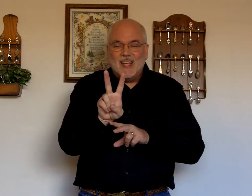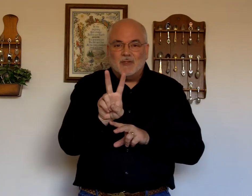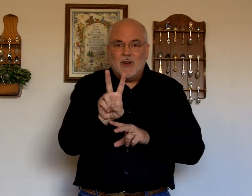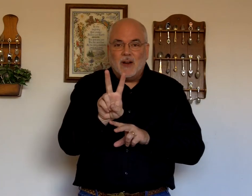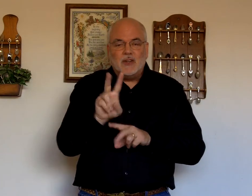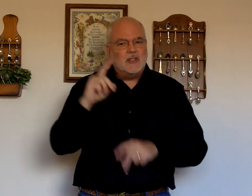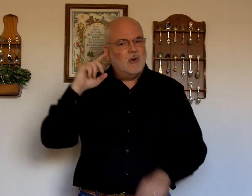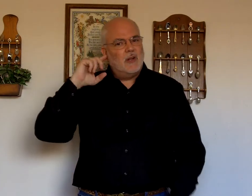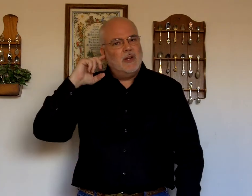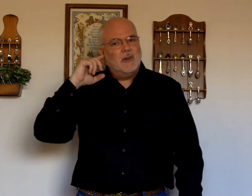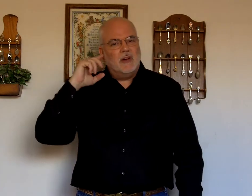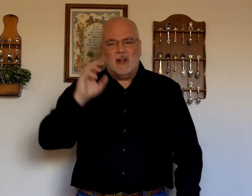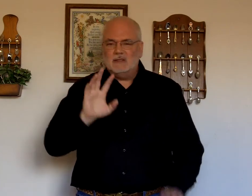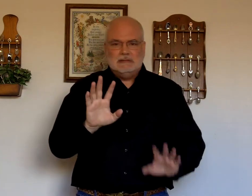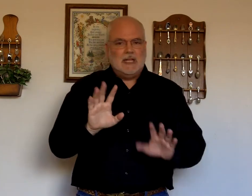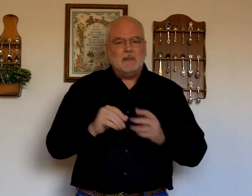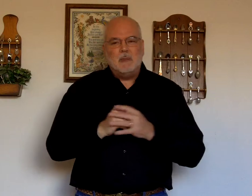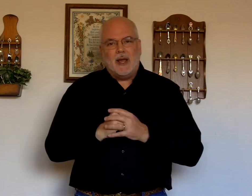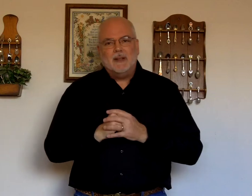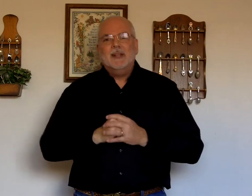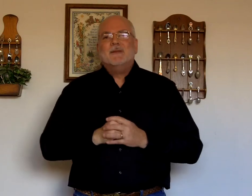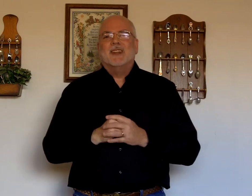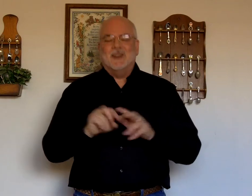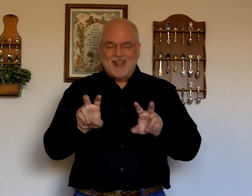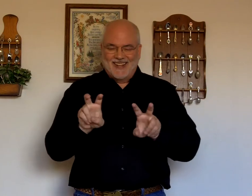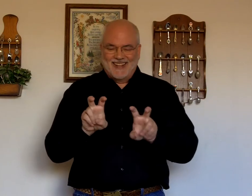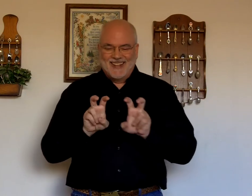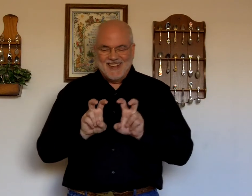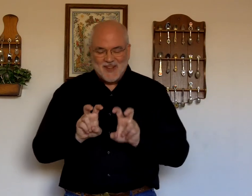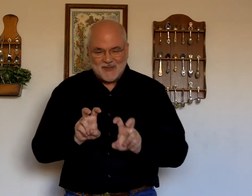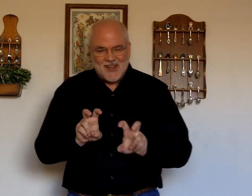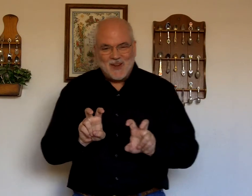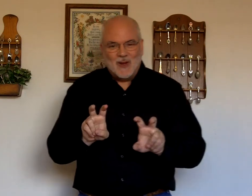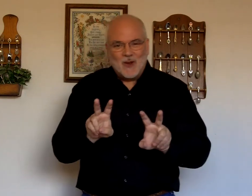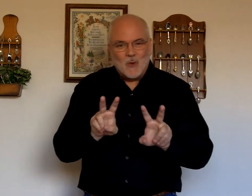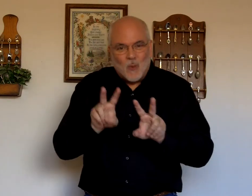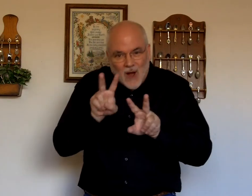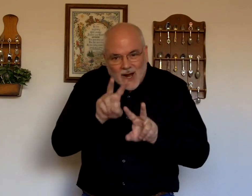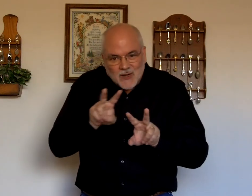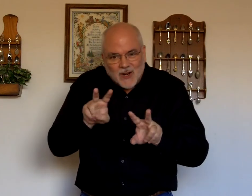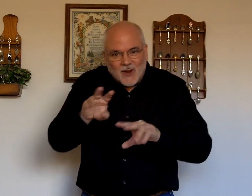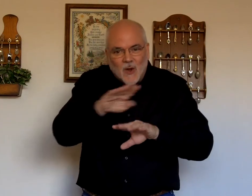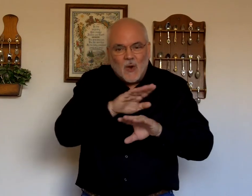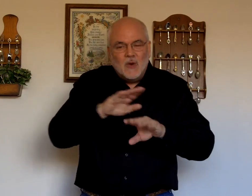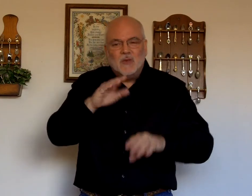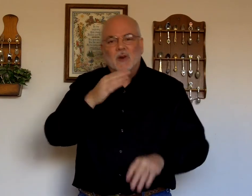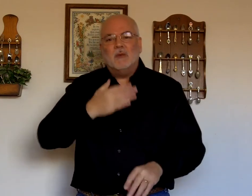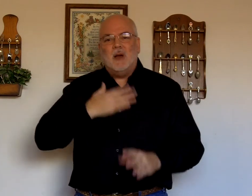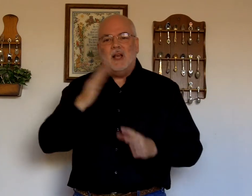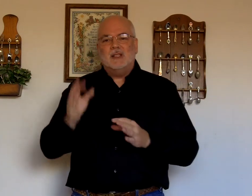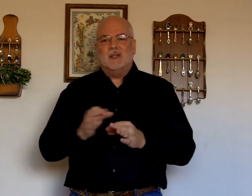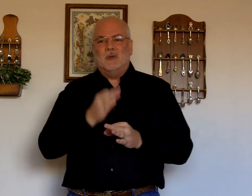It's very. Just don't clean your ears. That'd be bad. Okay? Anyway. Watching. Over. soul.